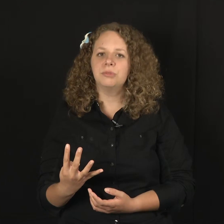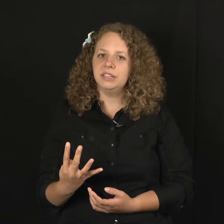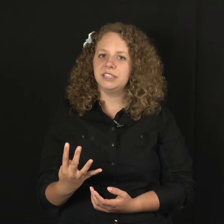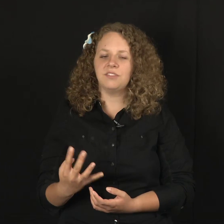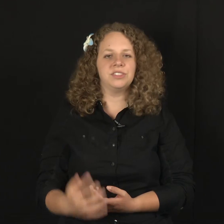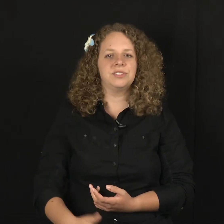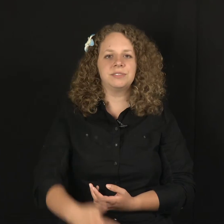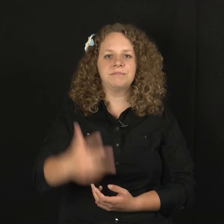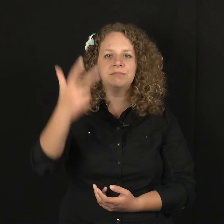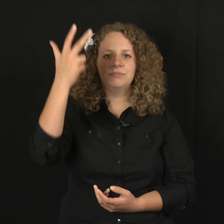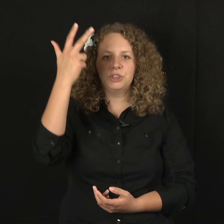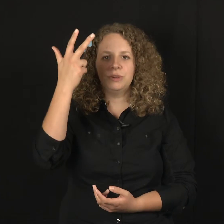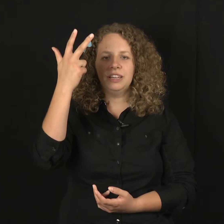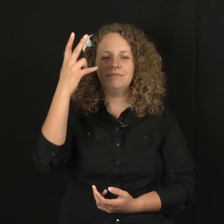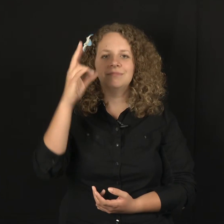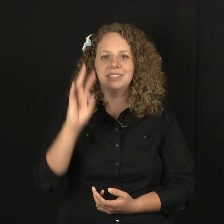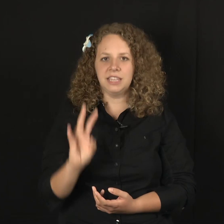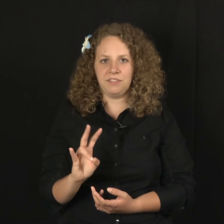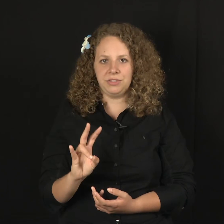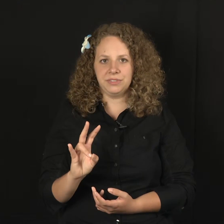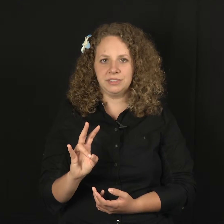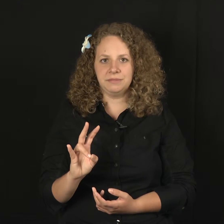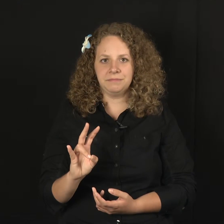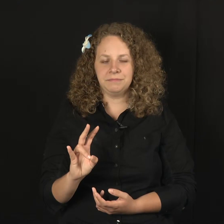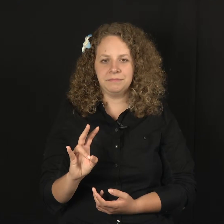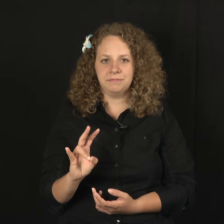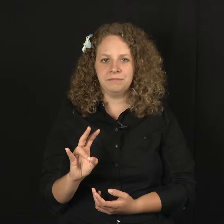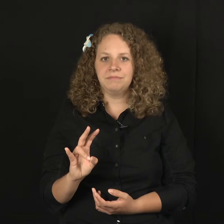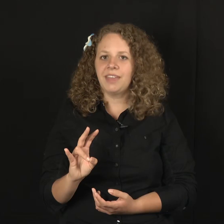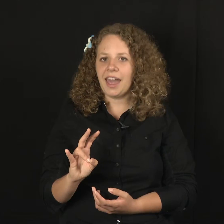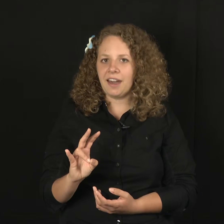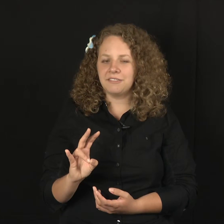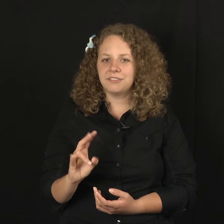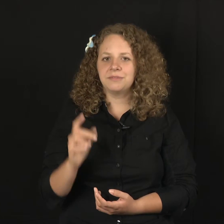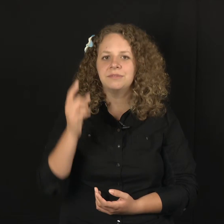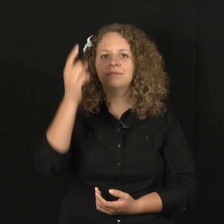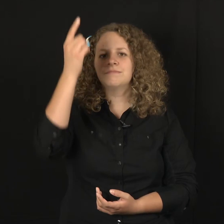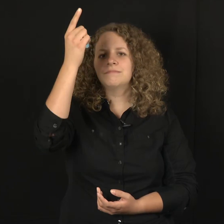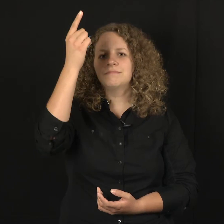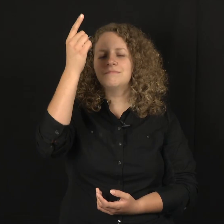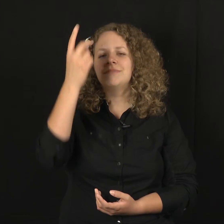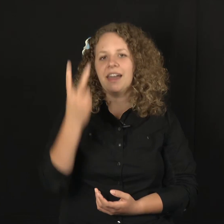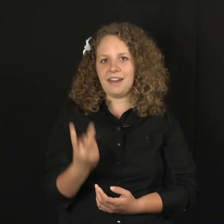Three sevenths. Three sevenths. Half. Half.